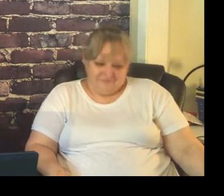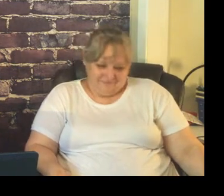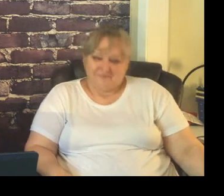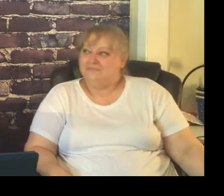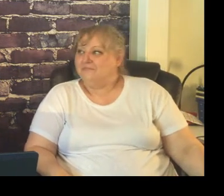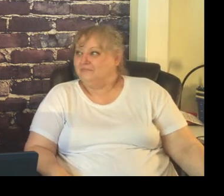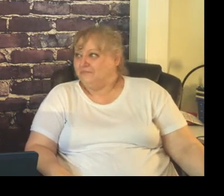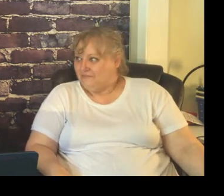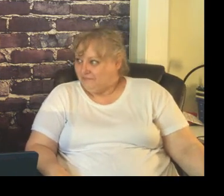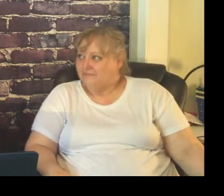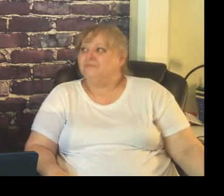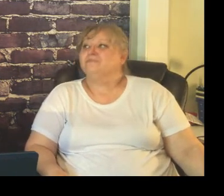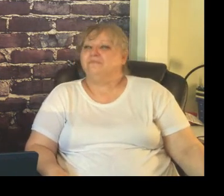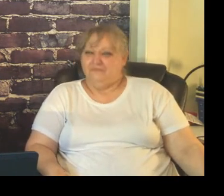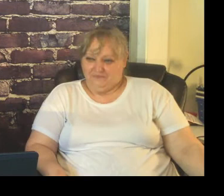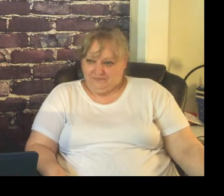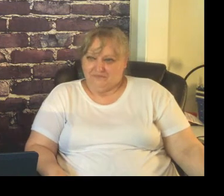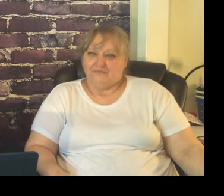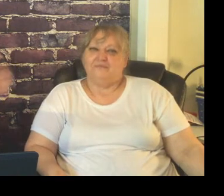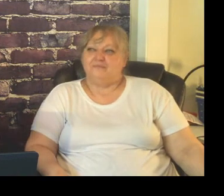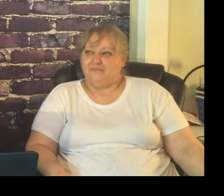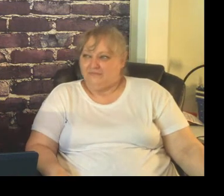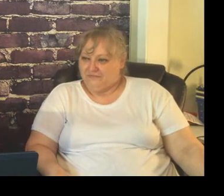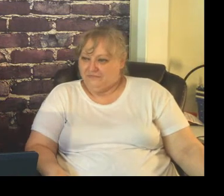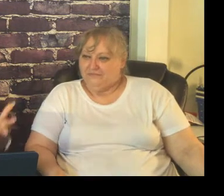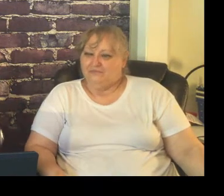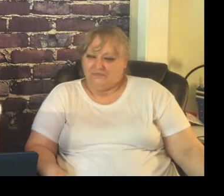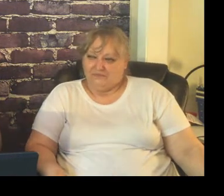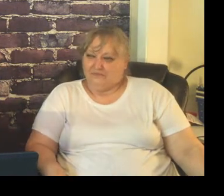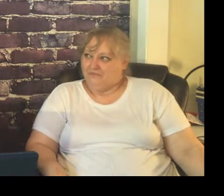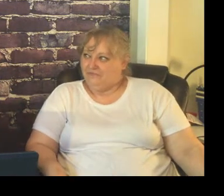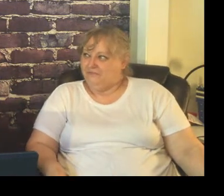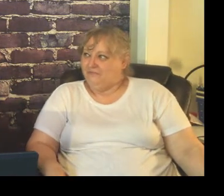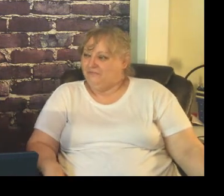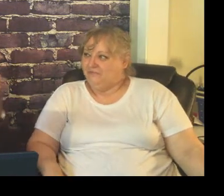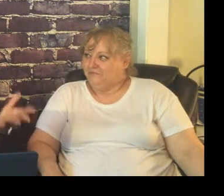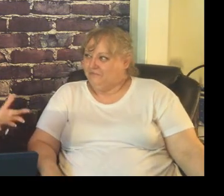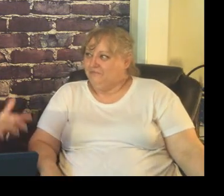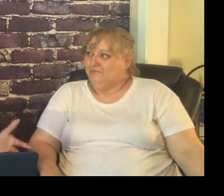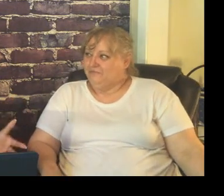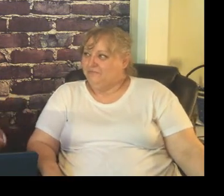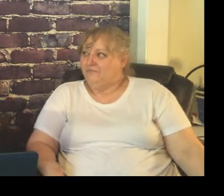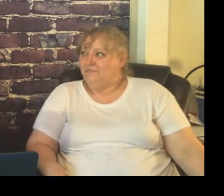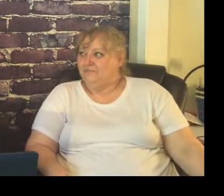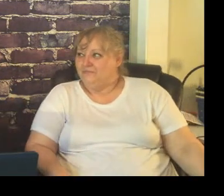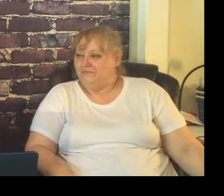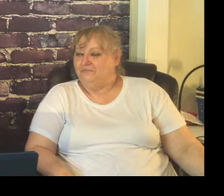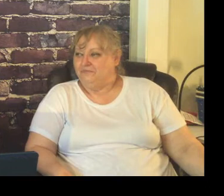City Chiefs stuff up somewhere in my room and one of the things that I always use to break the ice I would always tell my